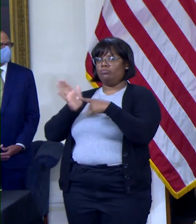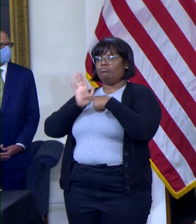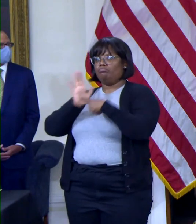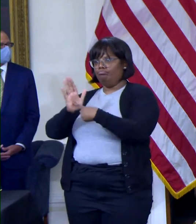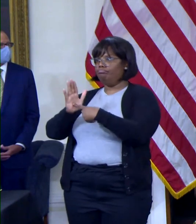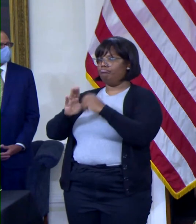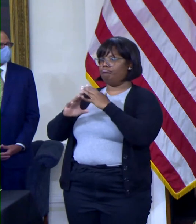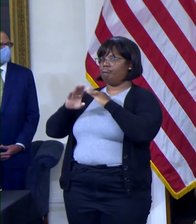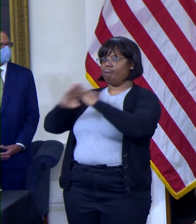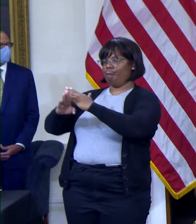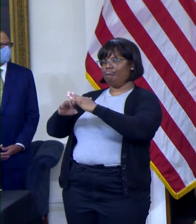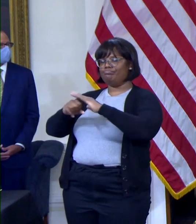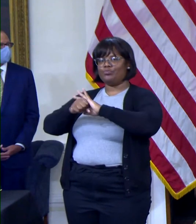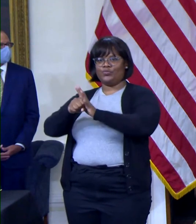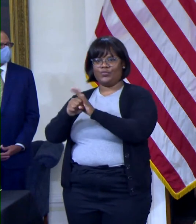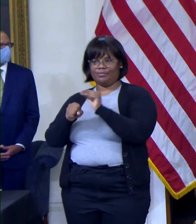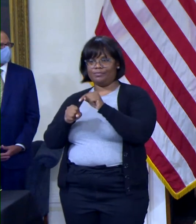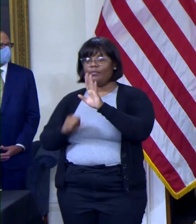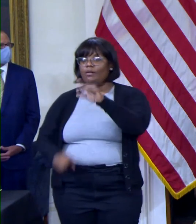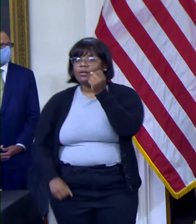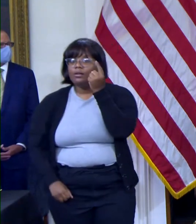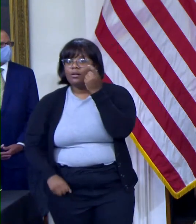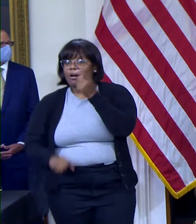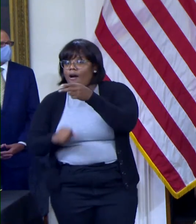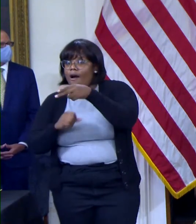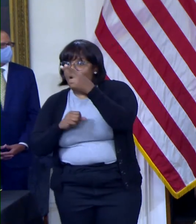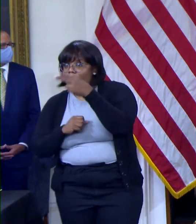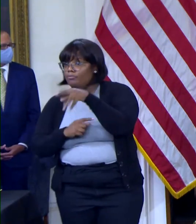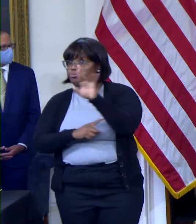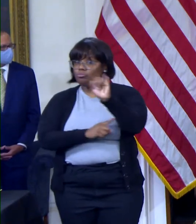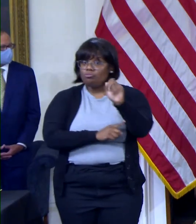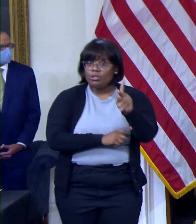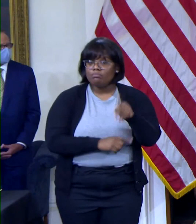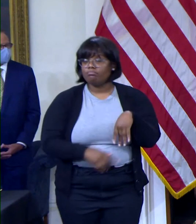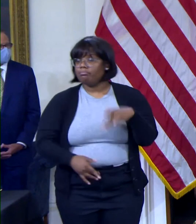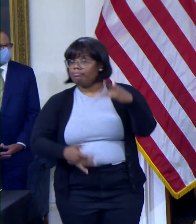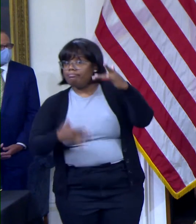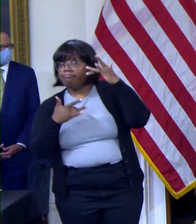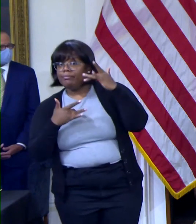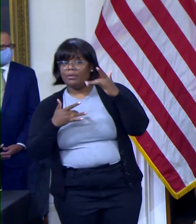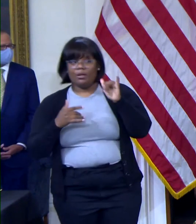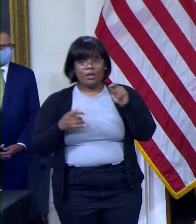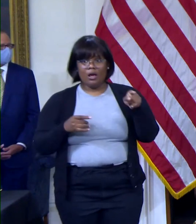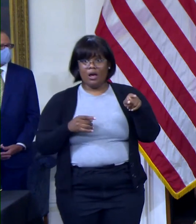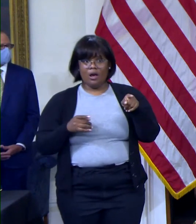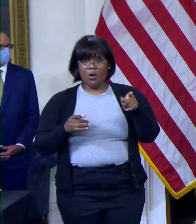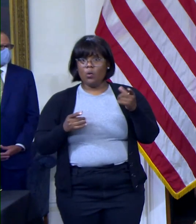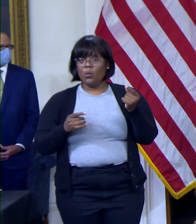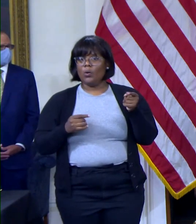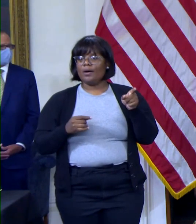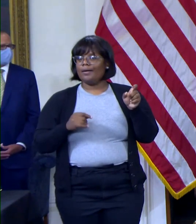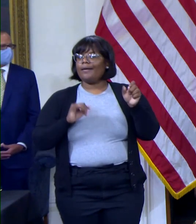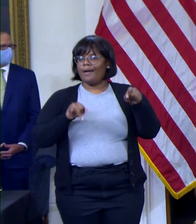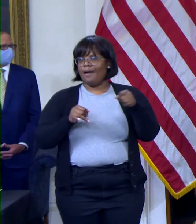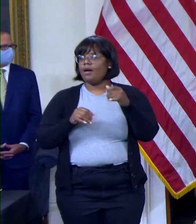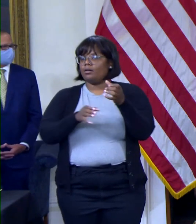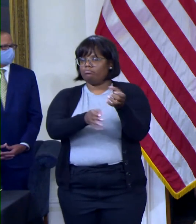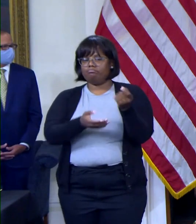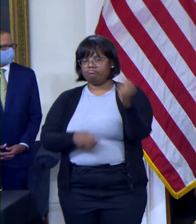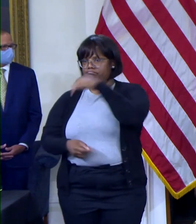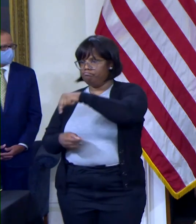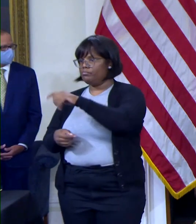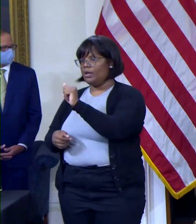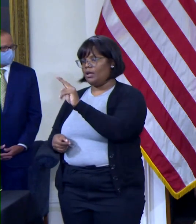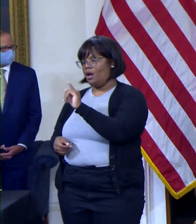severe disease, similar to the way it's used for treatment of those who have already been tested positive,